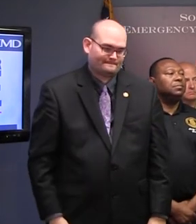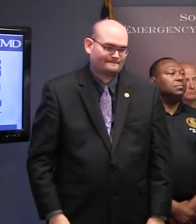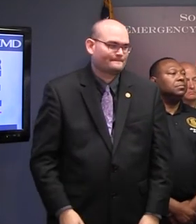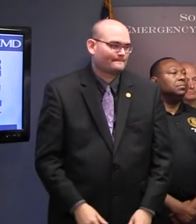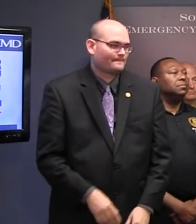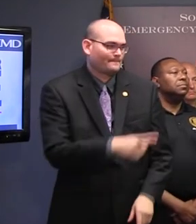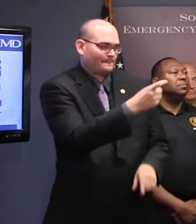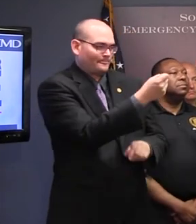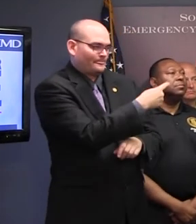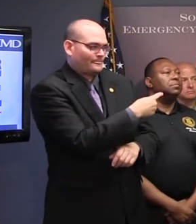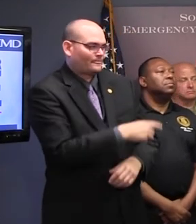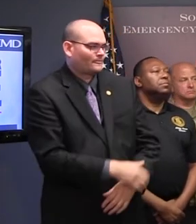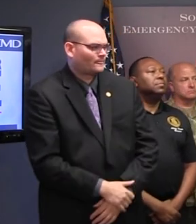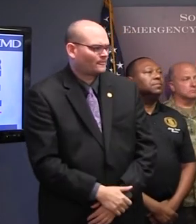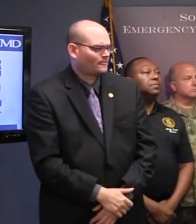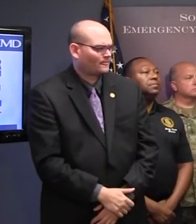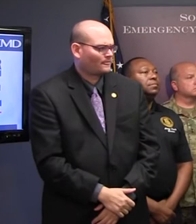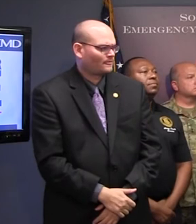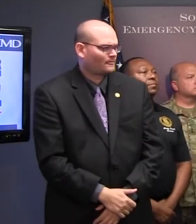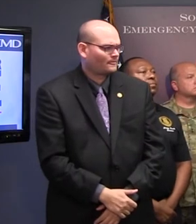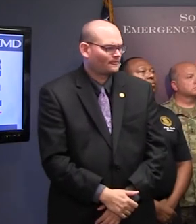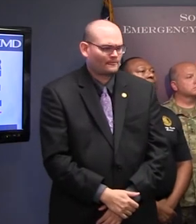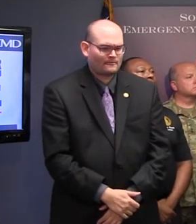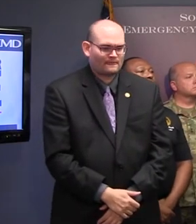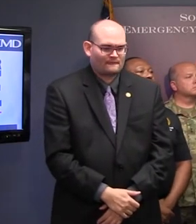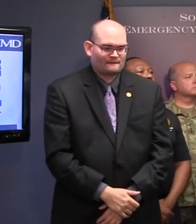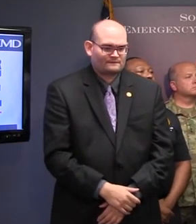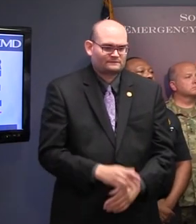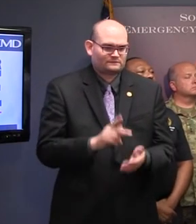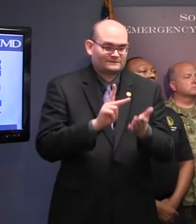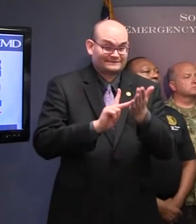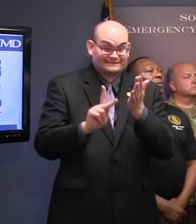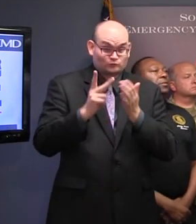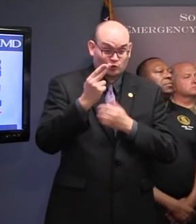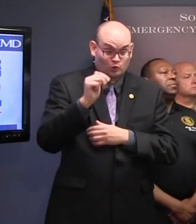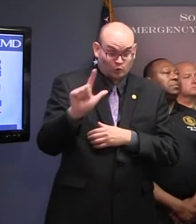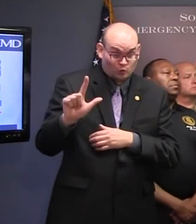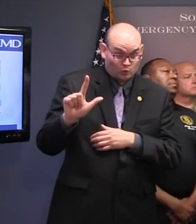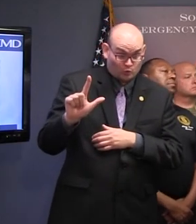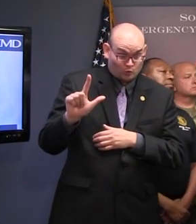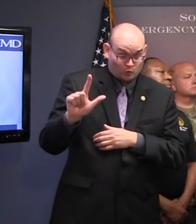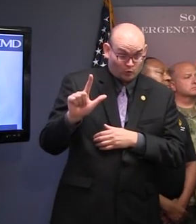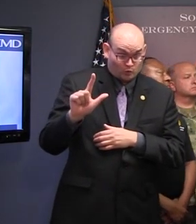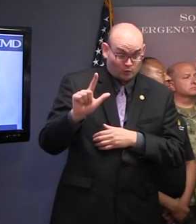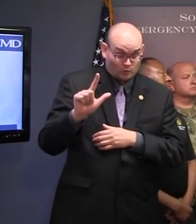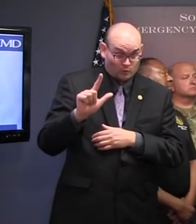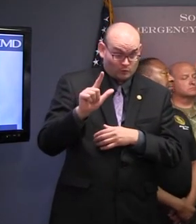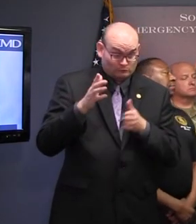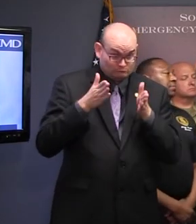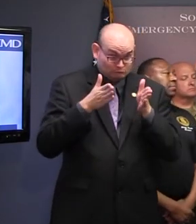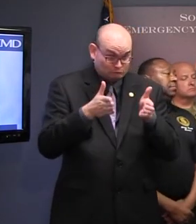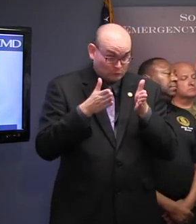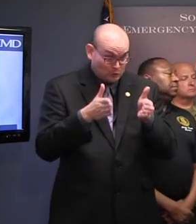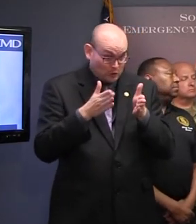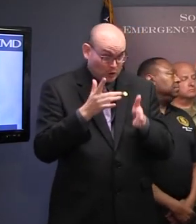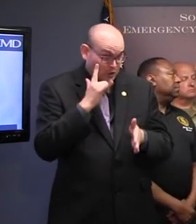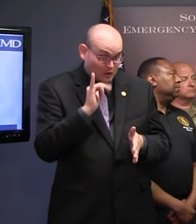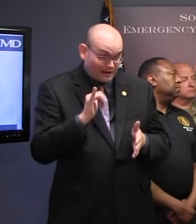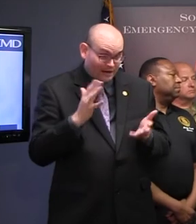More questions? Yes, sir. For Secretary Hall, what shape are the roads in to take all this additional traffic and water?